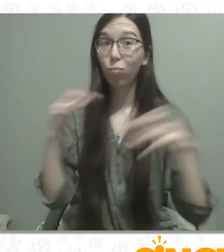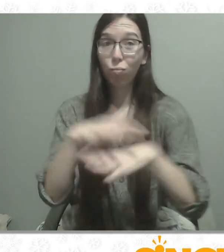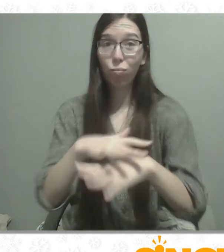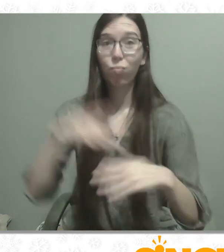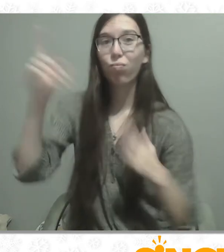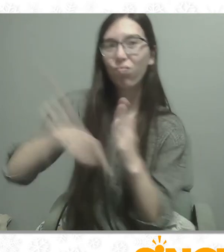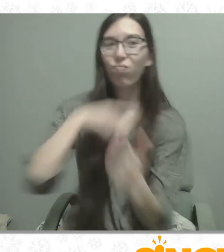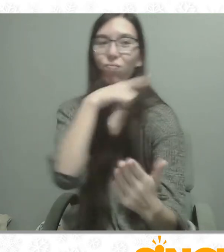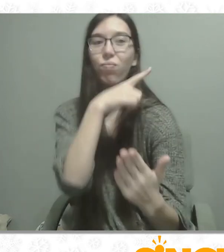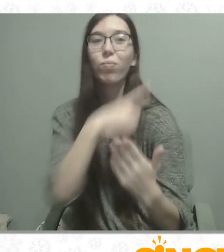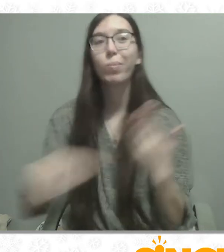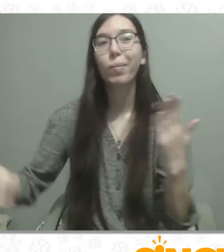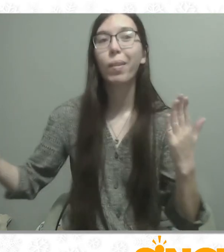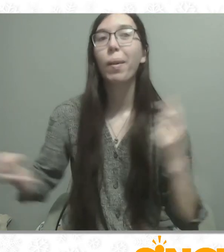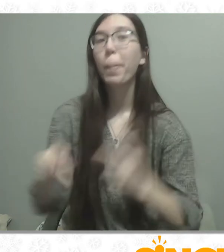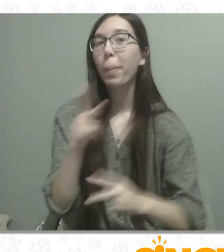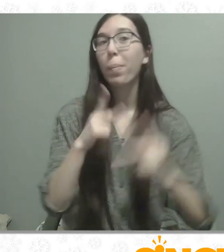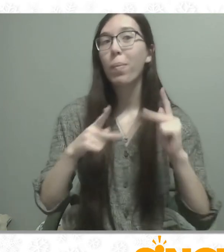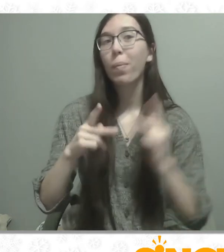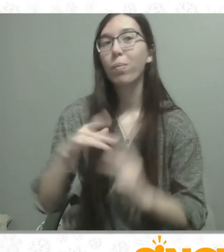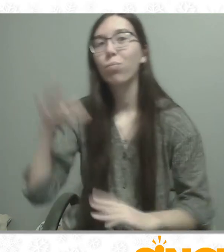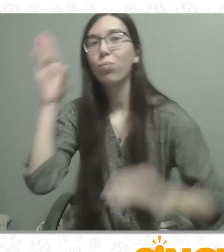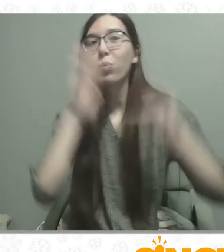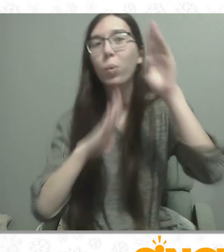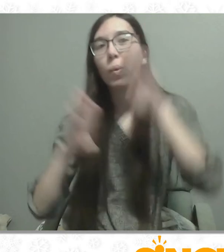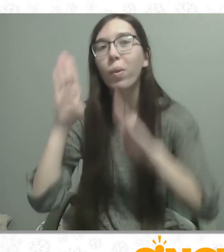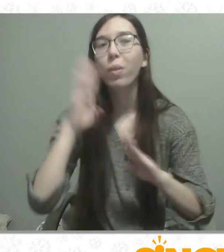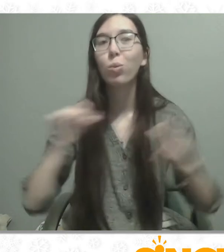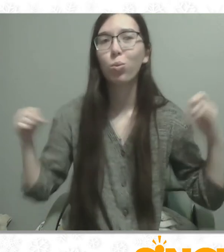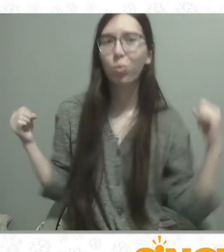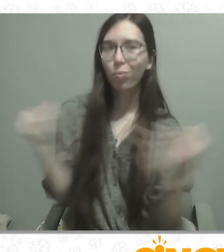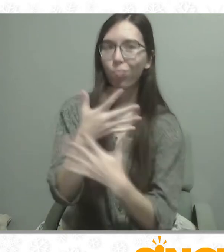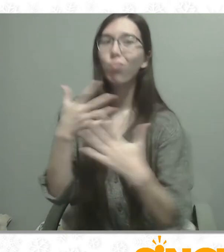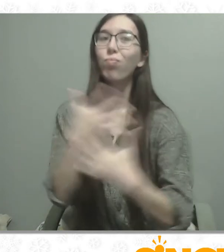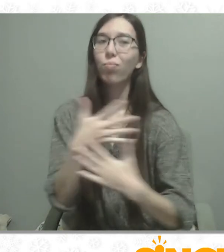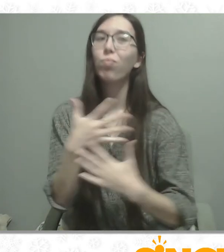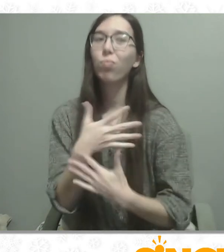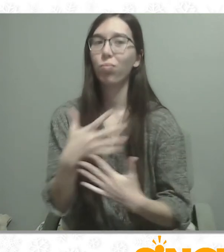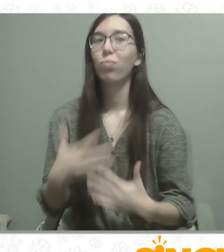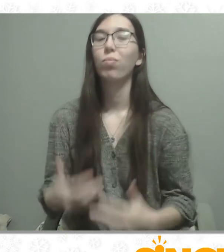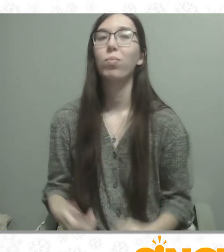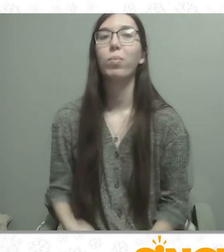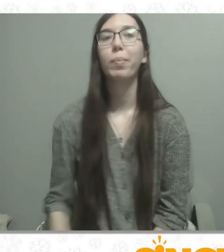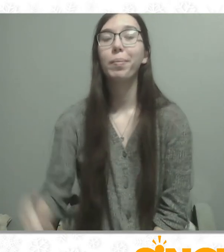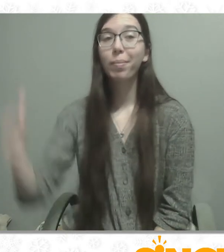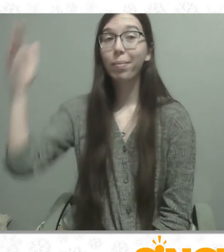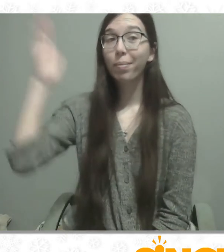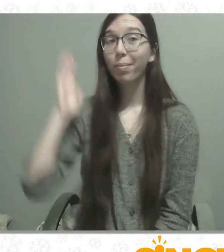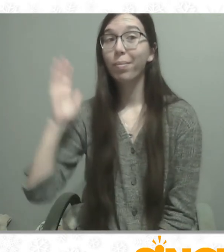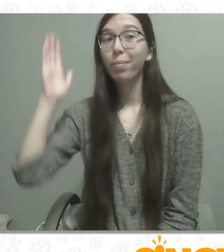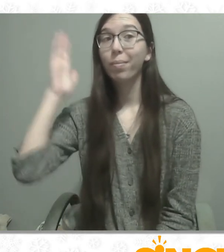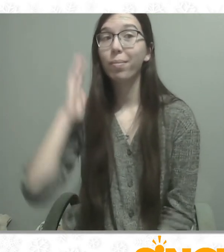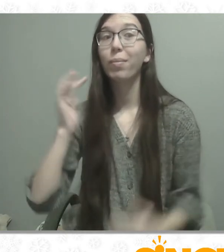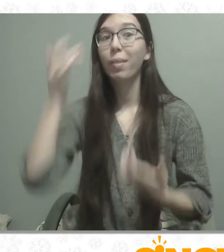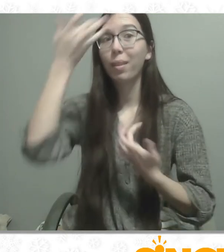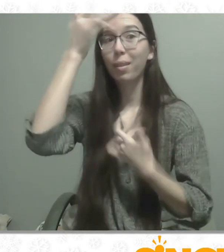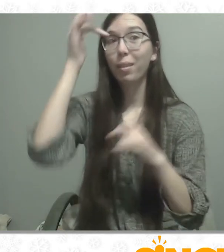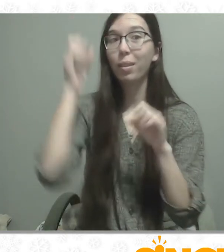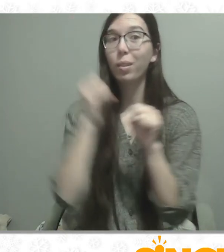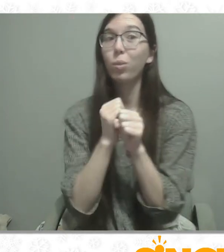world, and brought distress and fear. We've read about